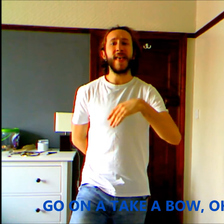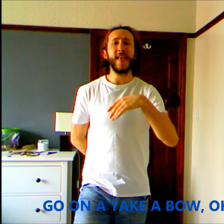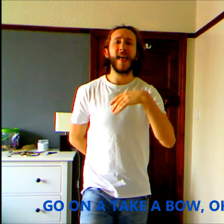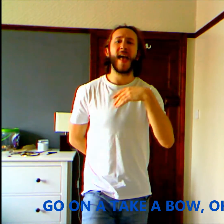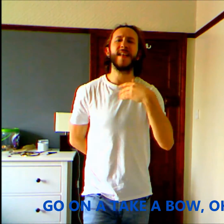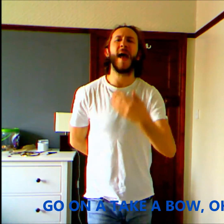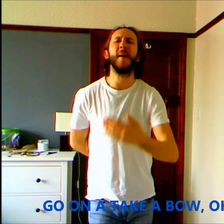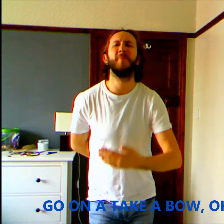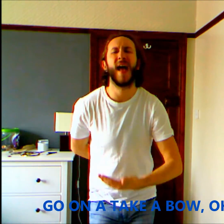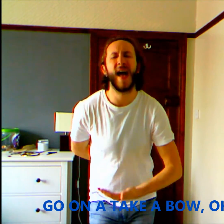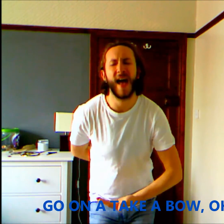a bow